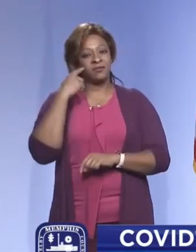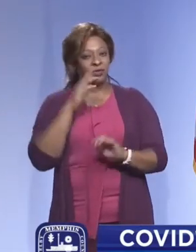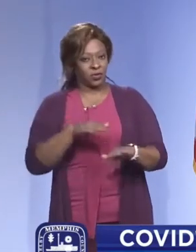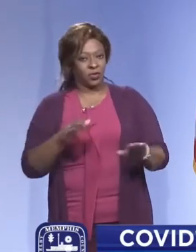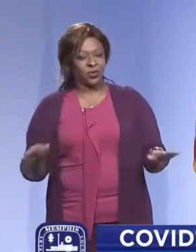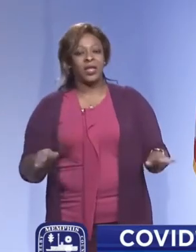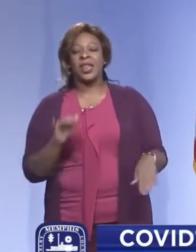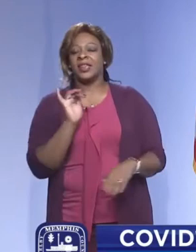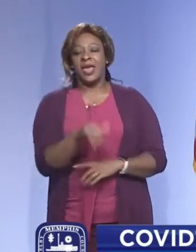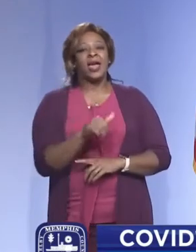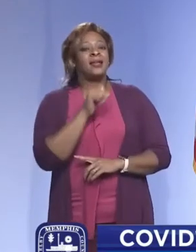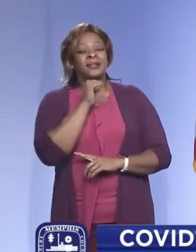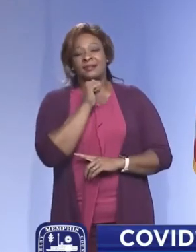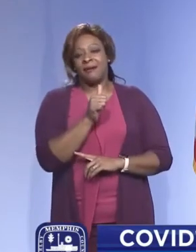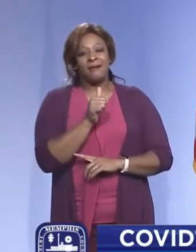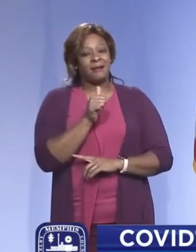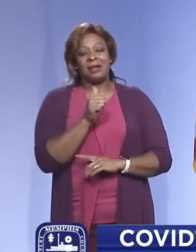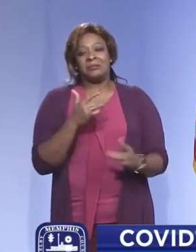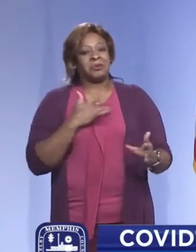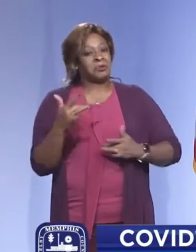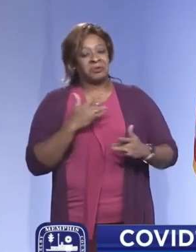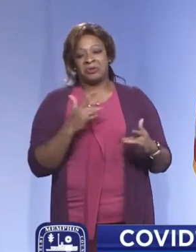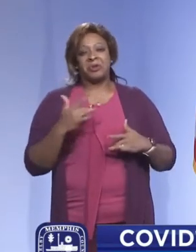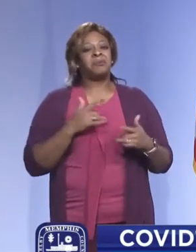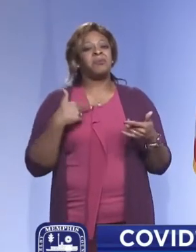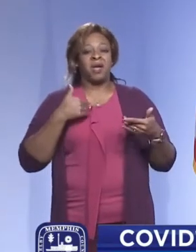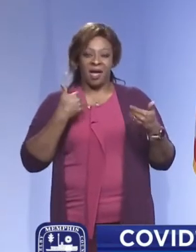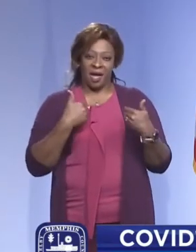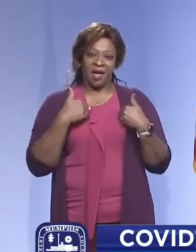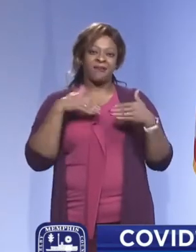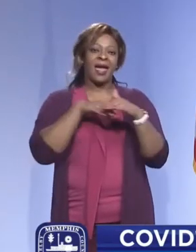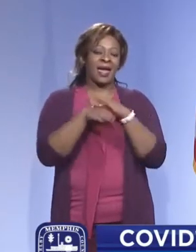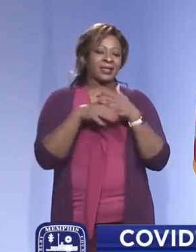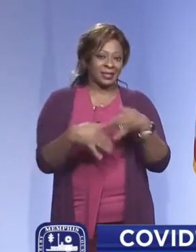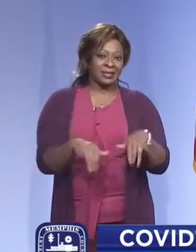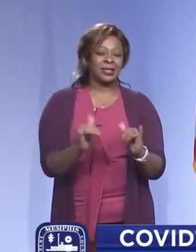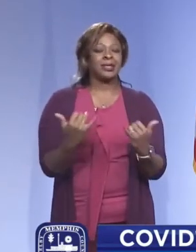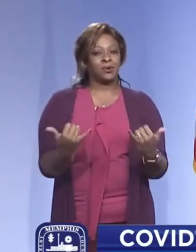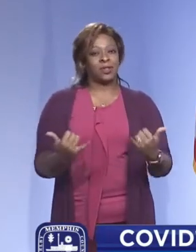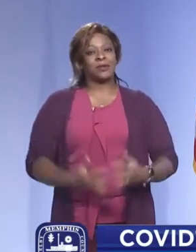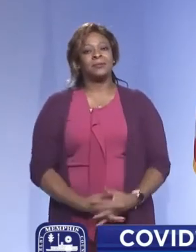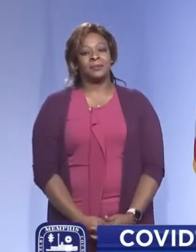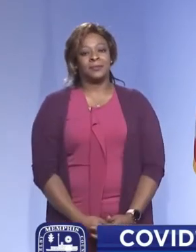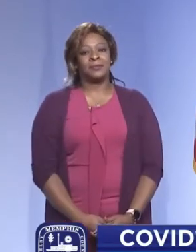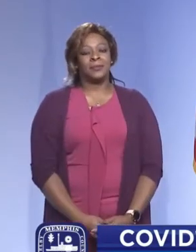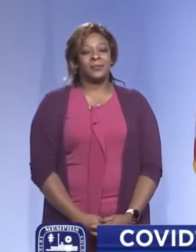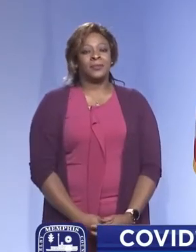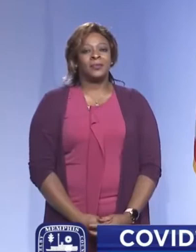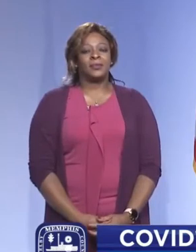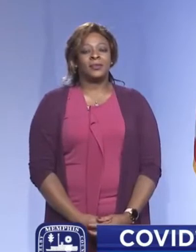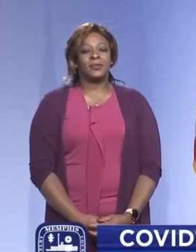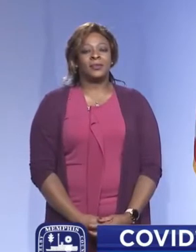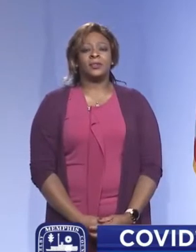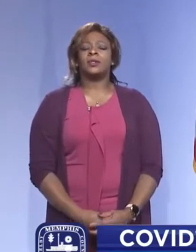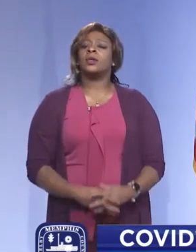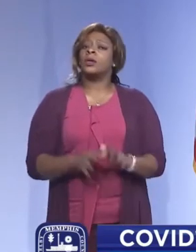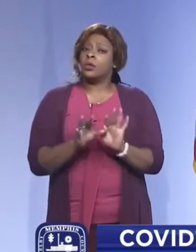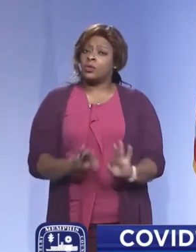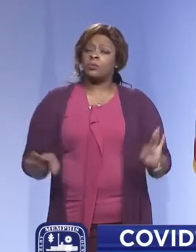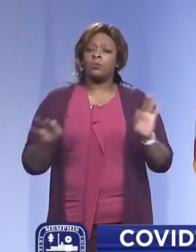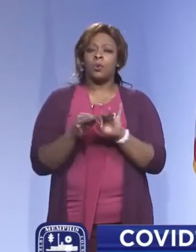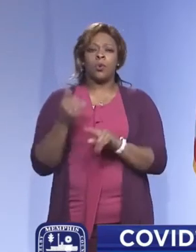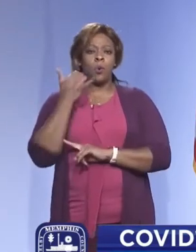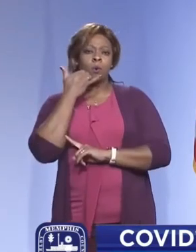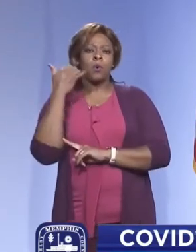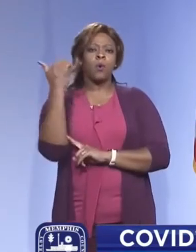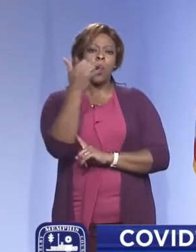and that is not a concern as far as access at this point in time. It is important to call or